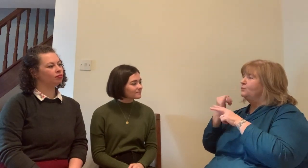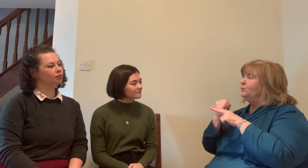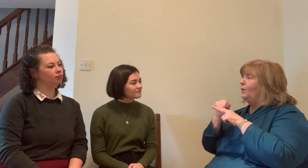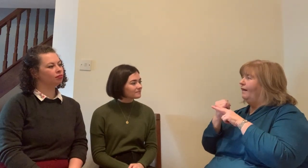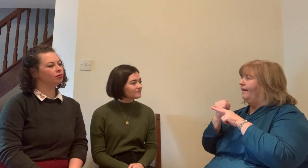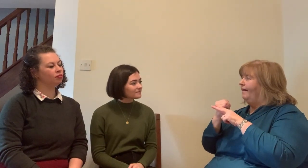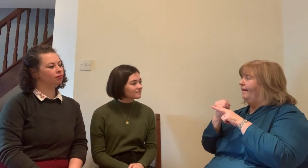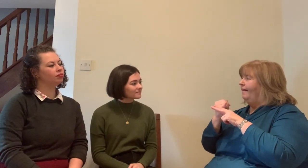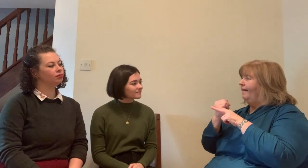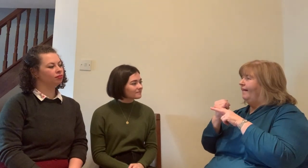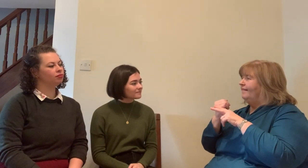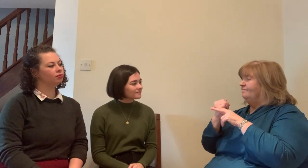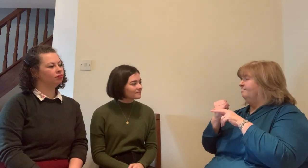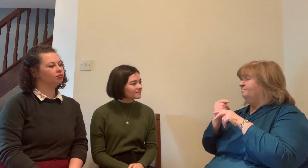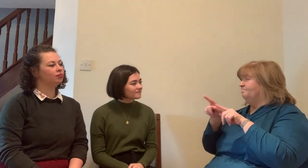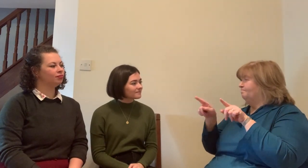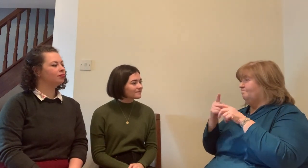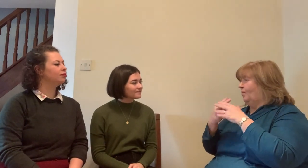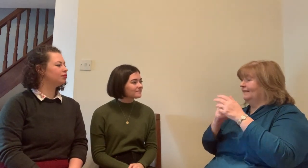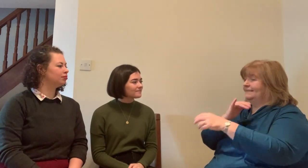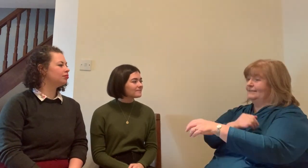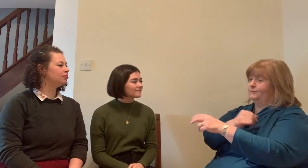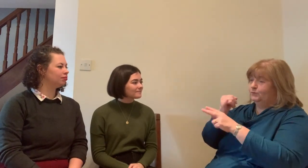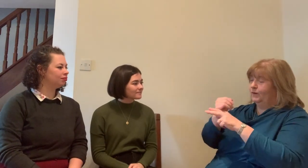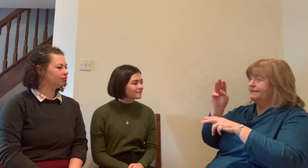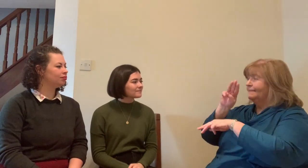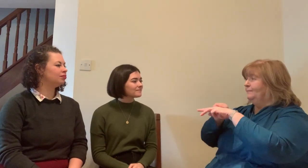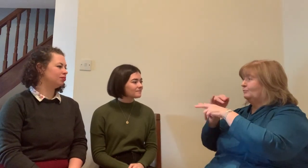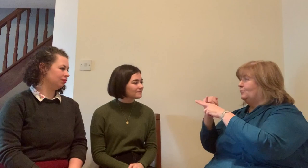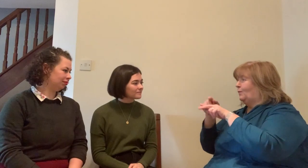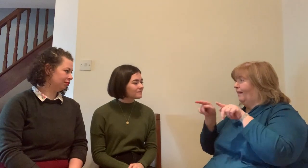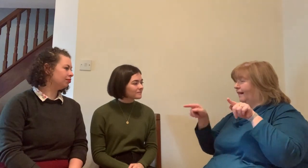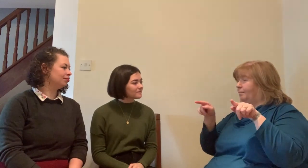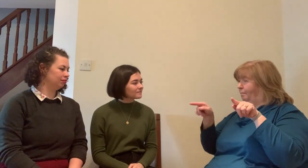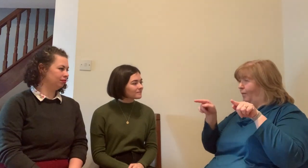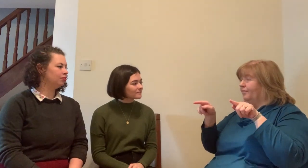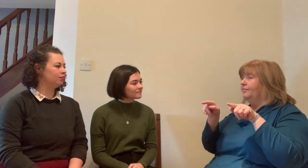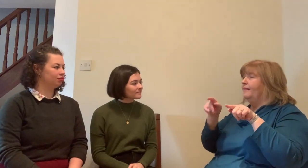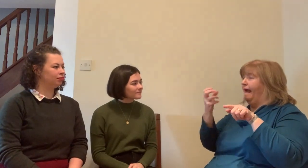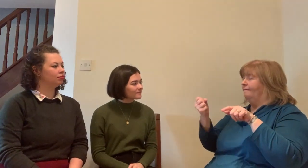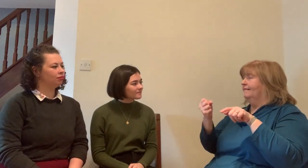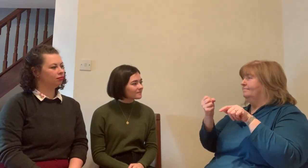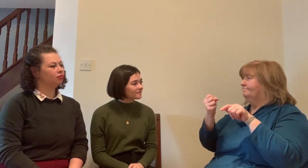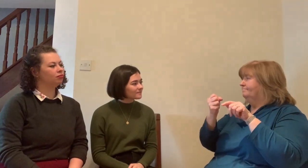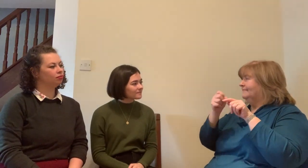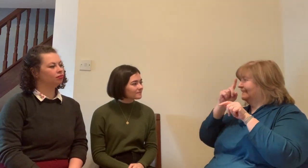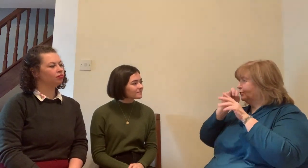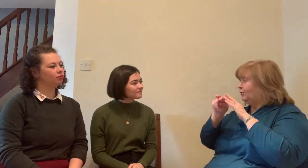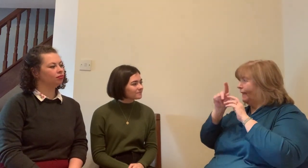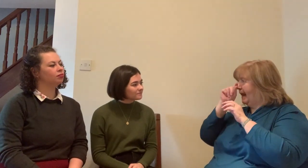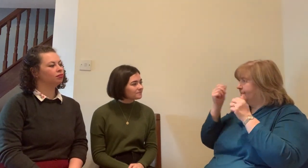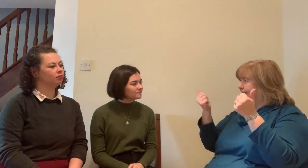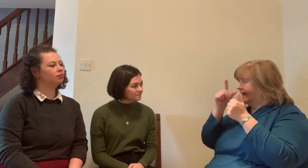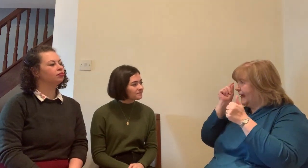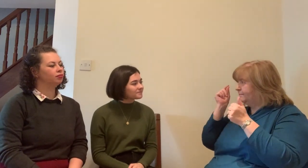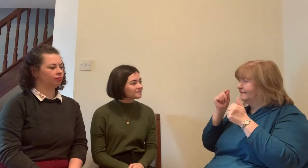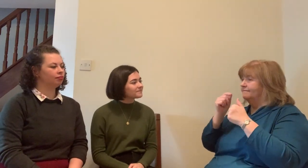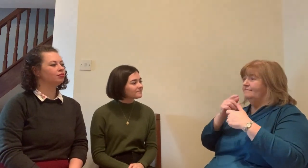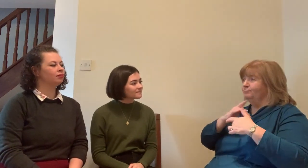but it wasn't on the face it was down on the hands again like I said limited movement and so I was thinking okay I know they're talking about a teacher in the school